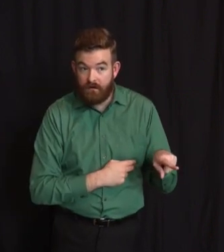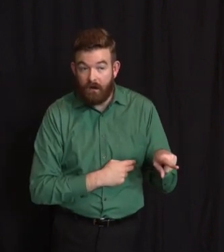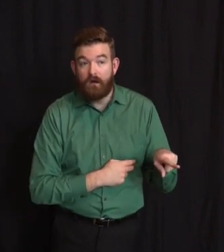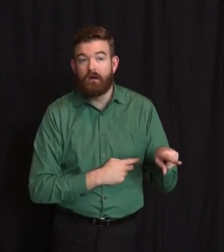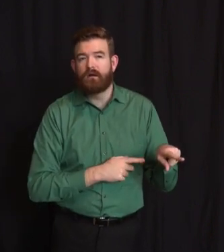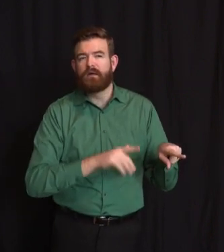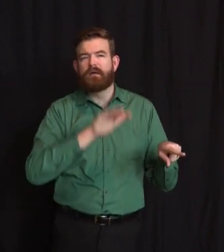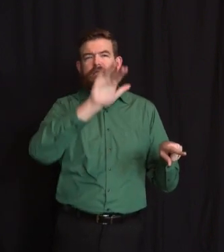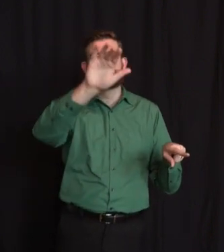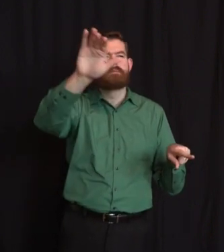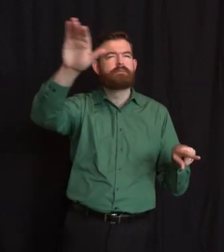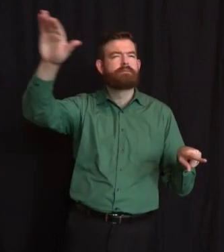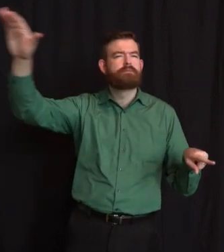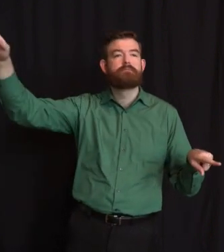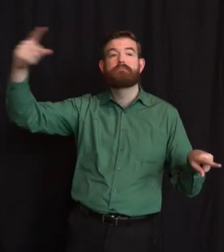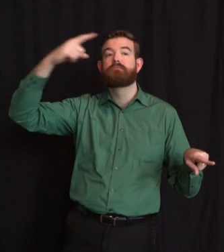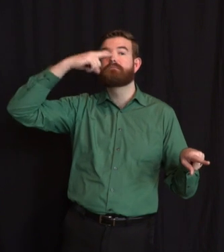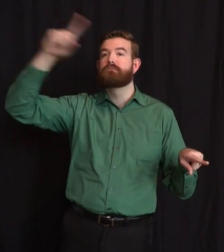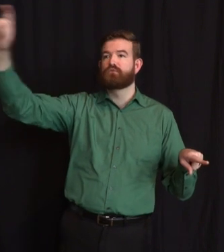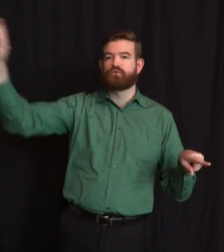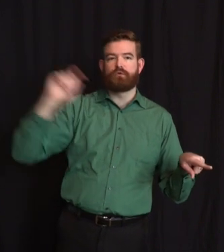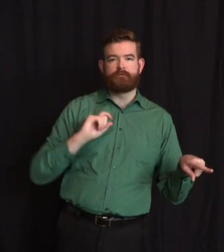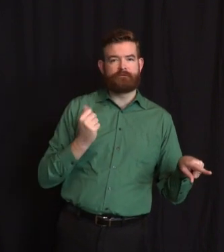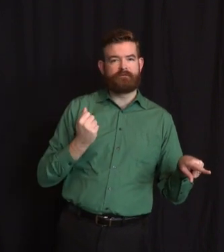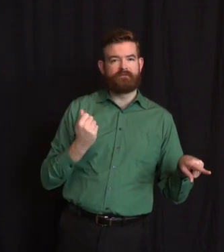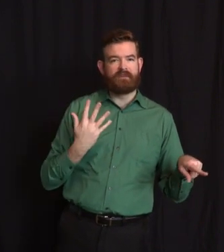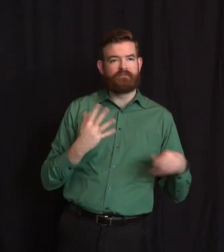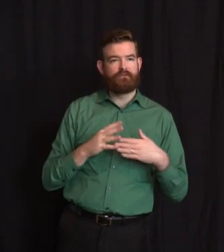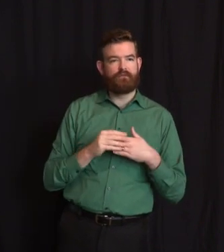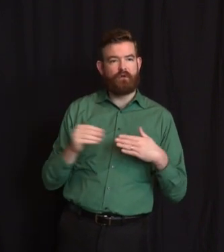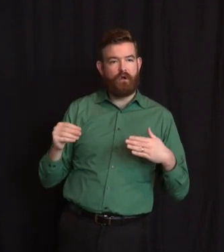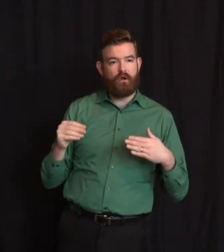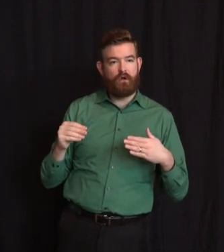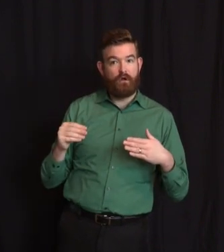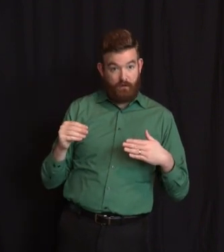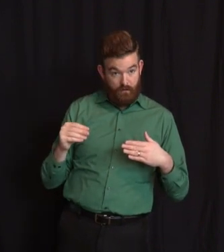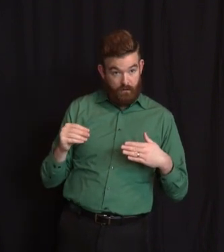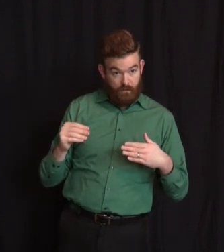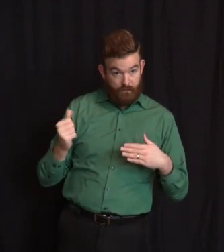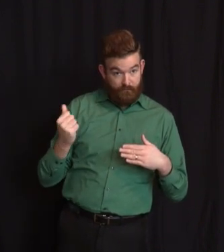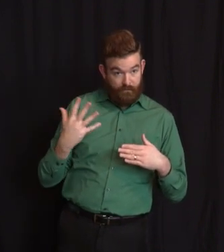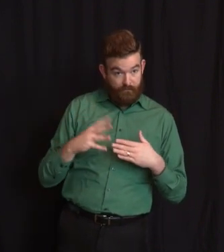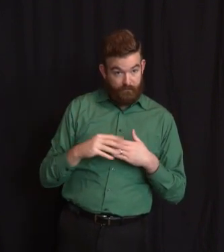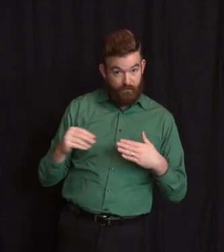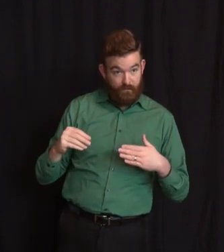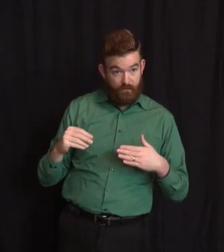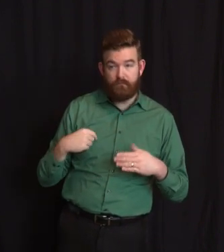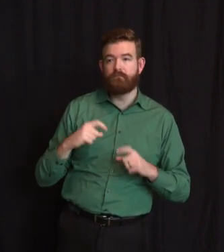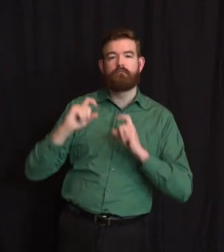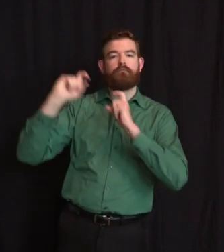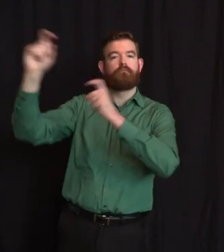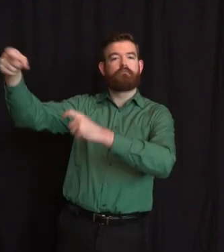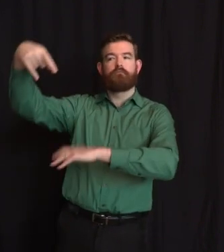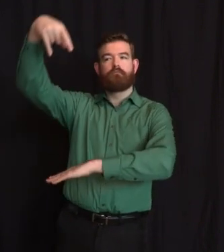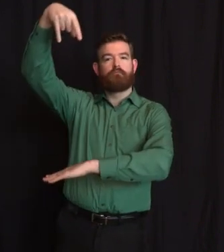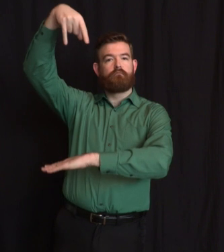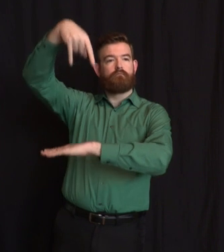$15 in exchange for a yard sign to show, and there's one of them right there, to show support for every frontline